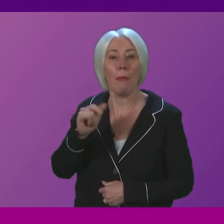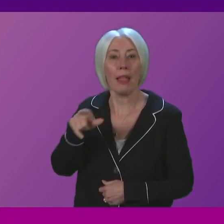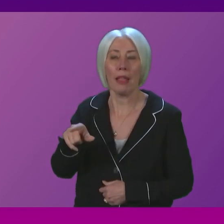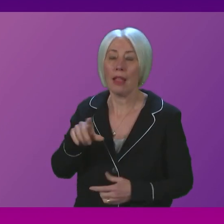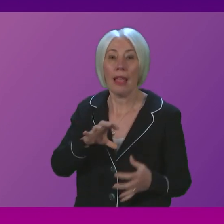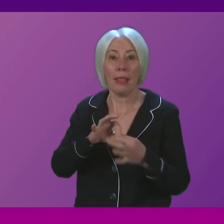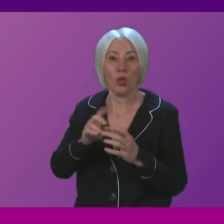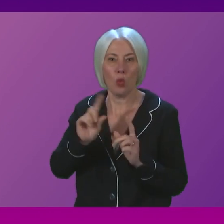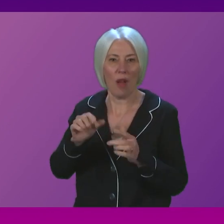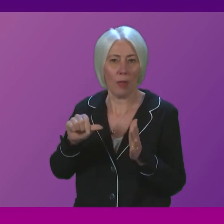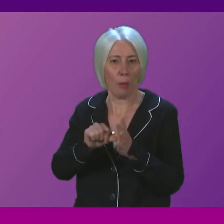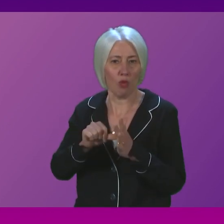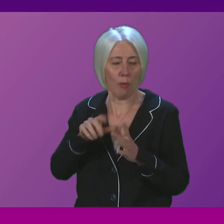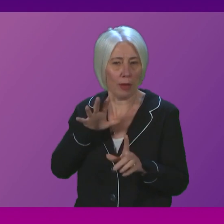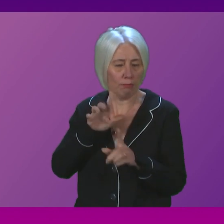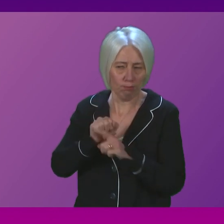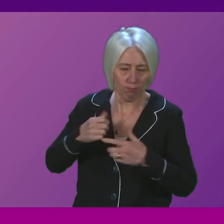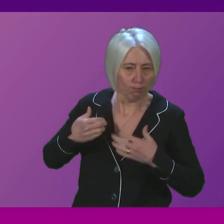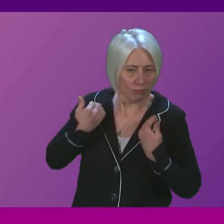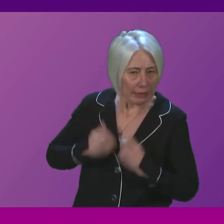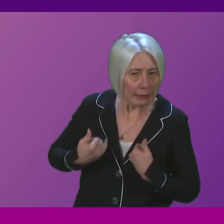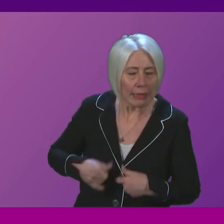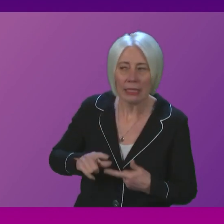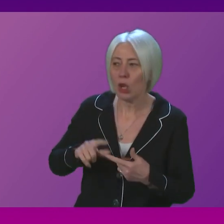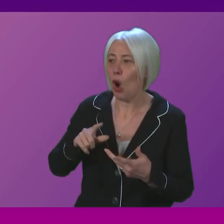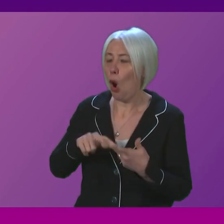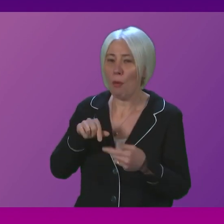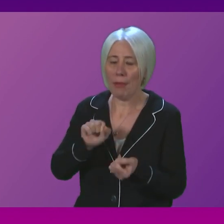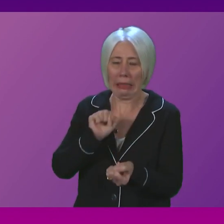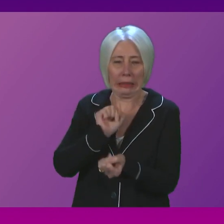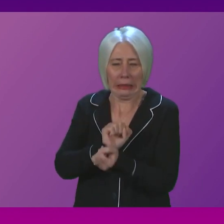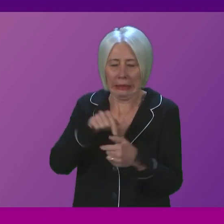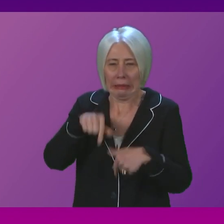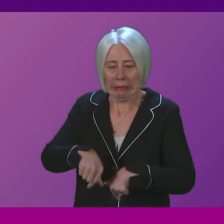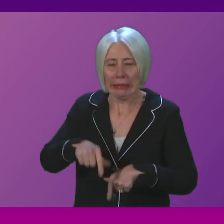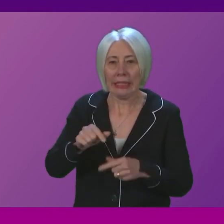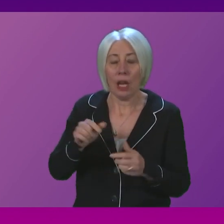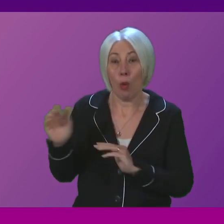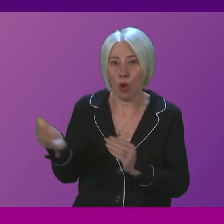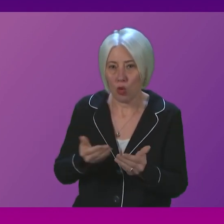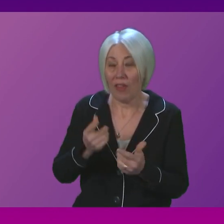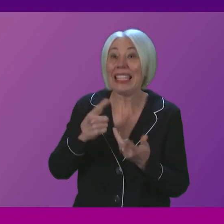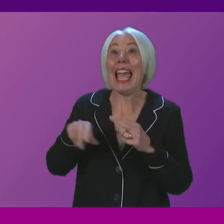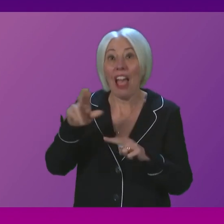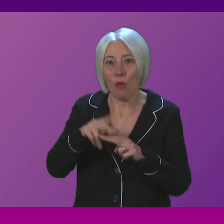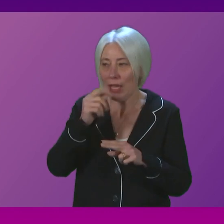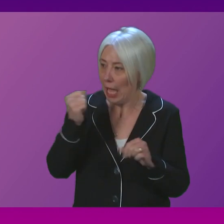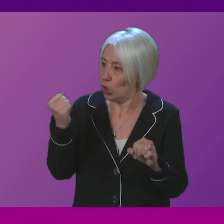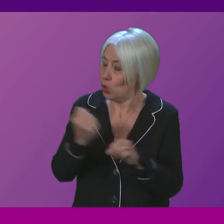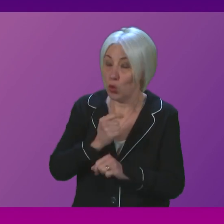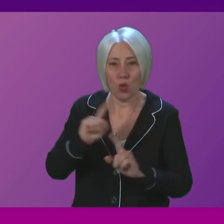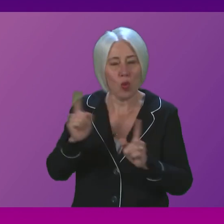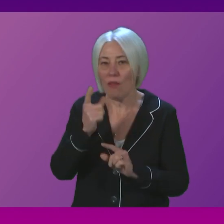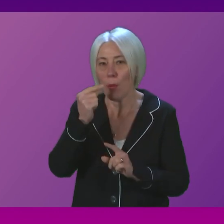with the nature of the condition, or at times constraints in the service here, if there are steps that can be taken to speed up